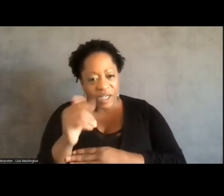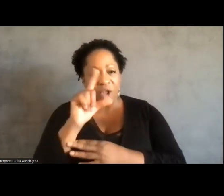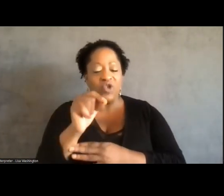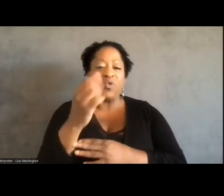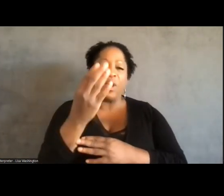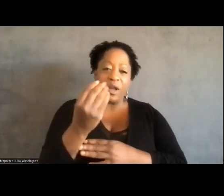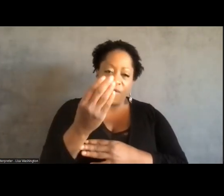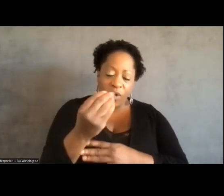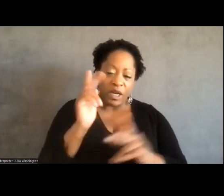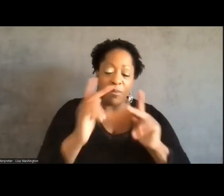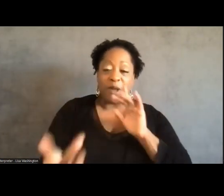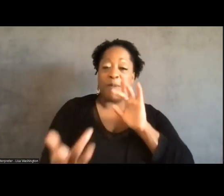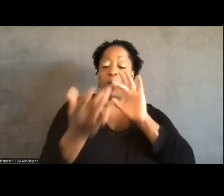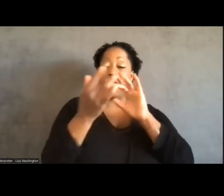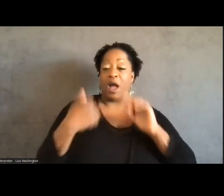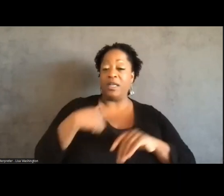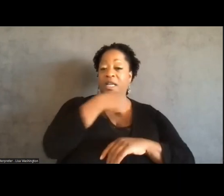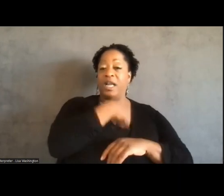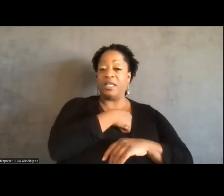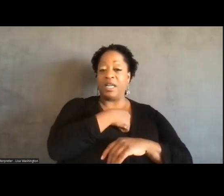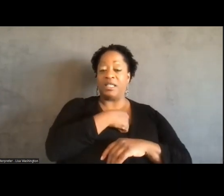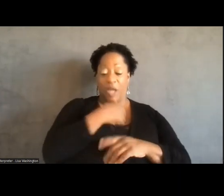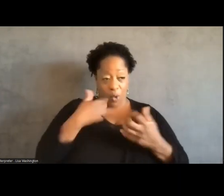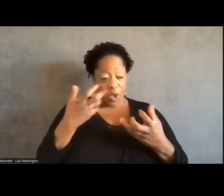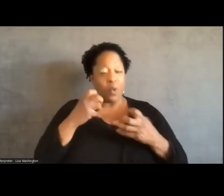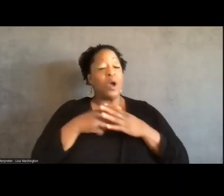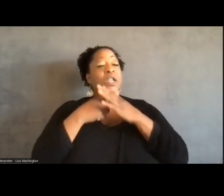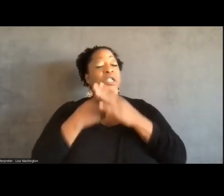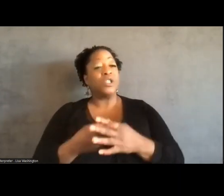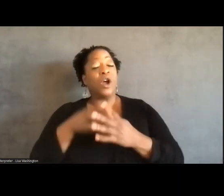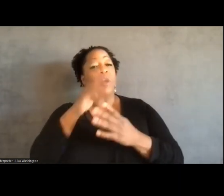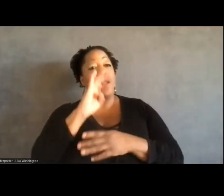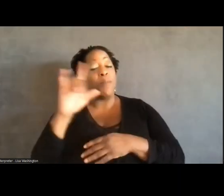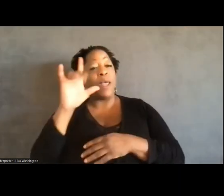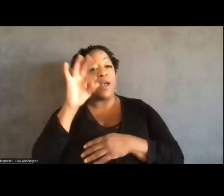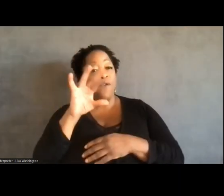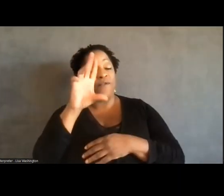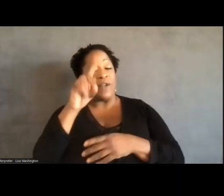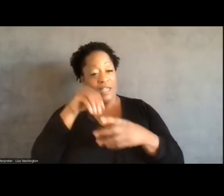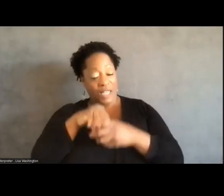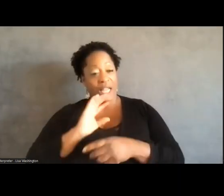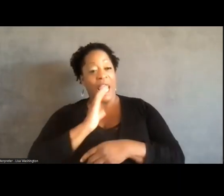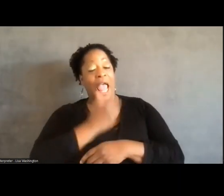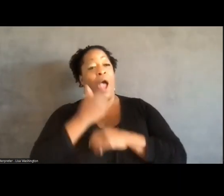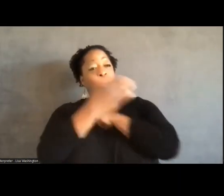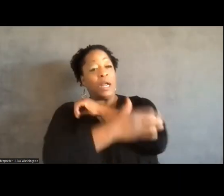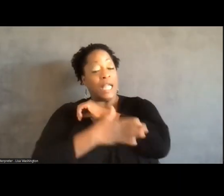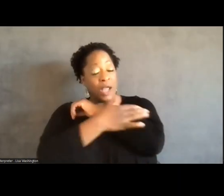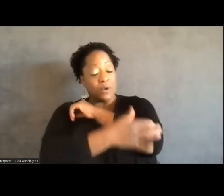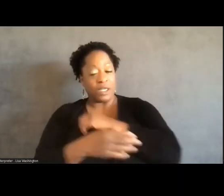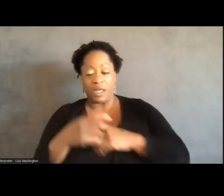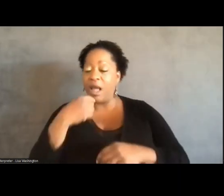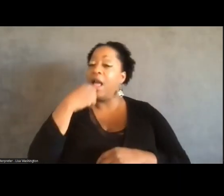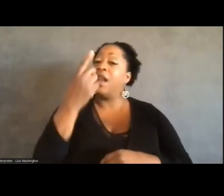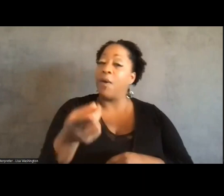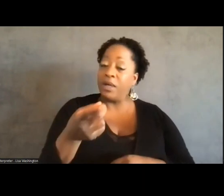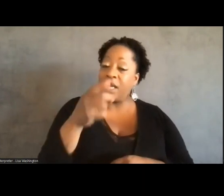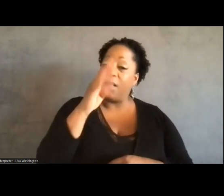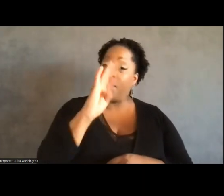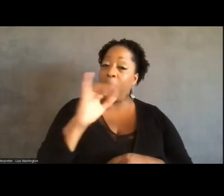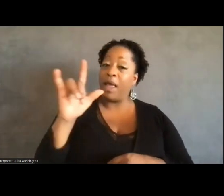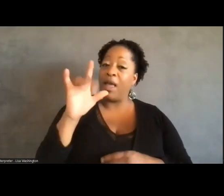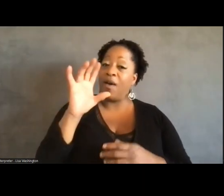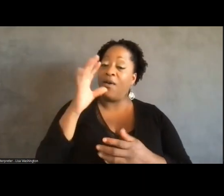would reach out to us and be like, we want to start a bail fund in our county. And I will say, like, bail funds,